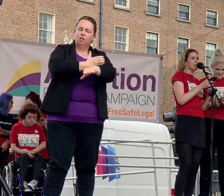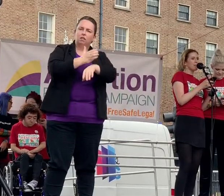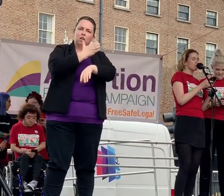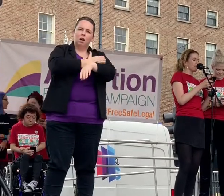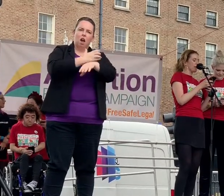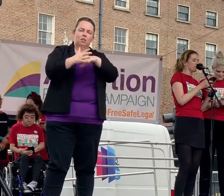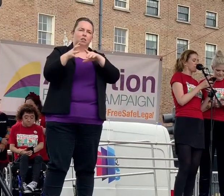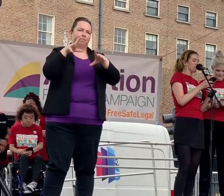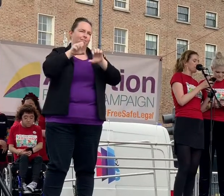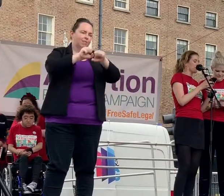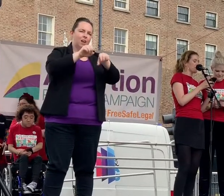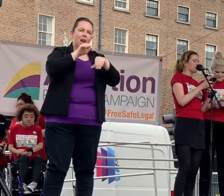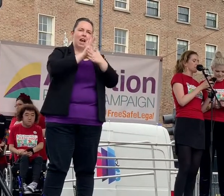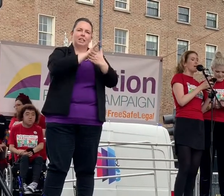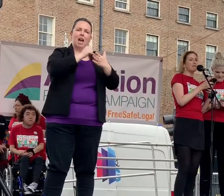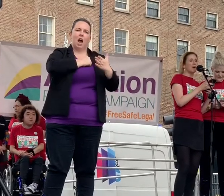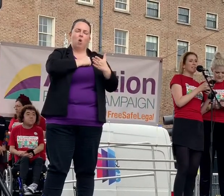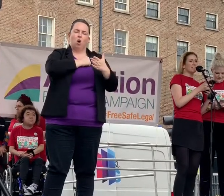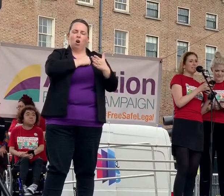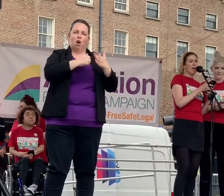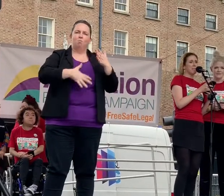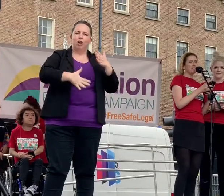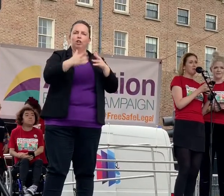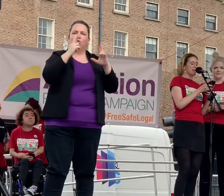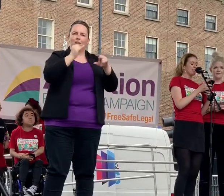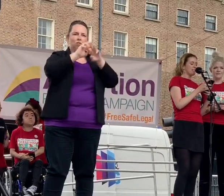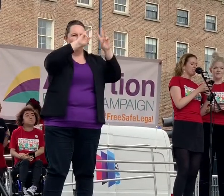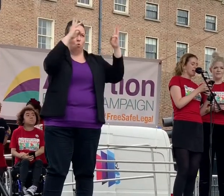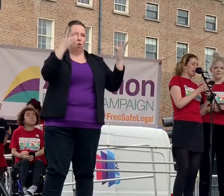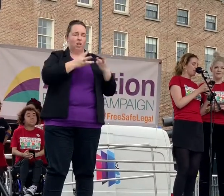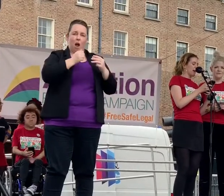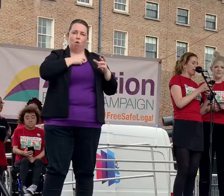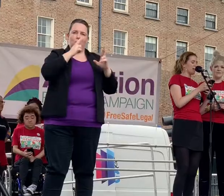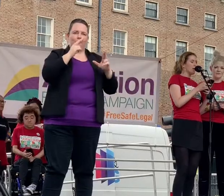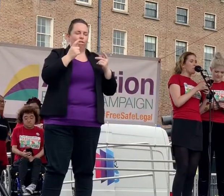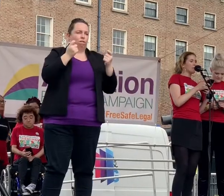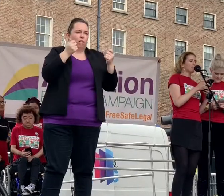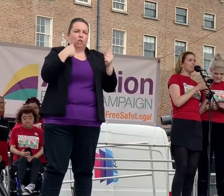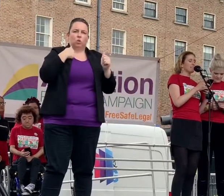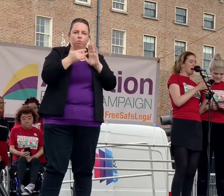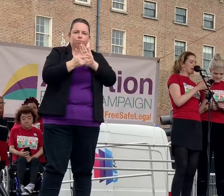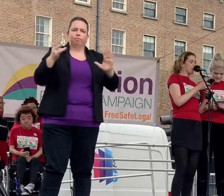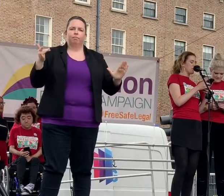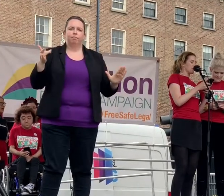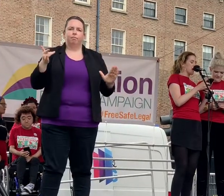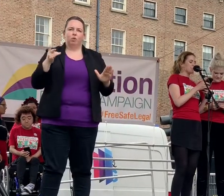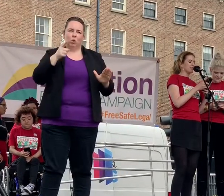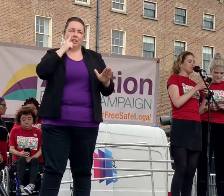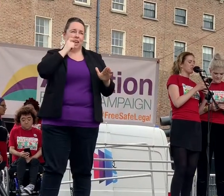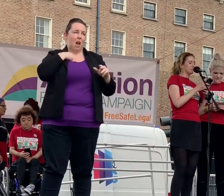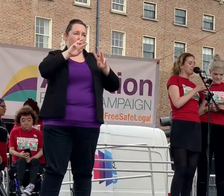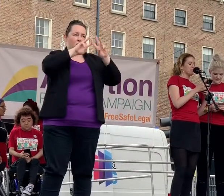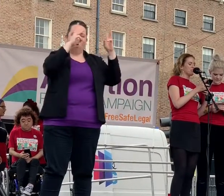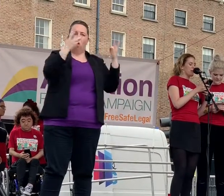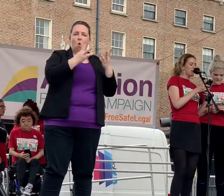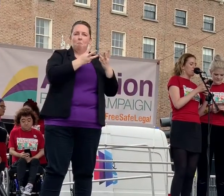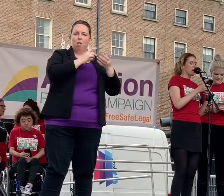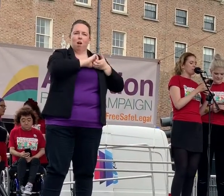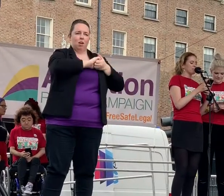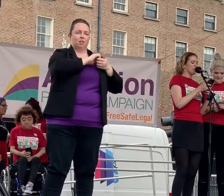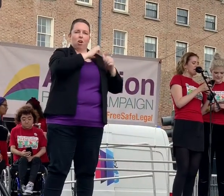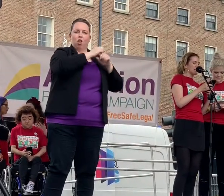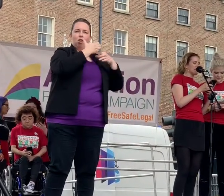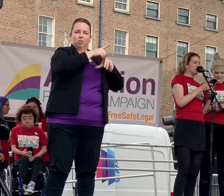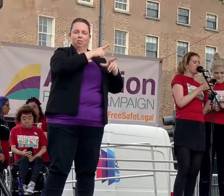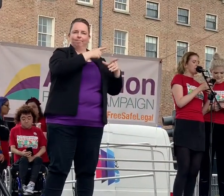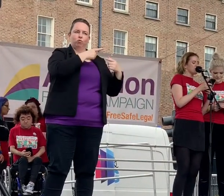on reproductive rights across the world. Rights that can be so easily taken away. We see our global comrades' struggles. We share a